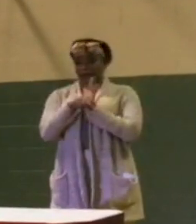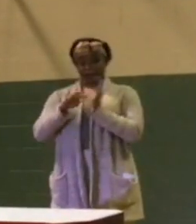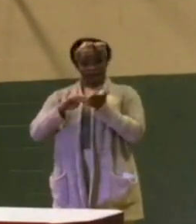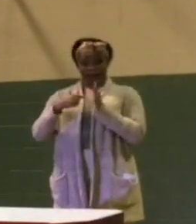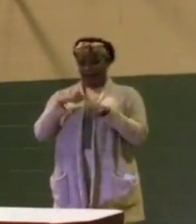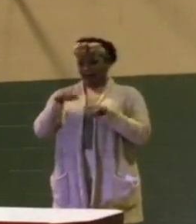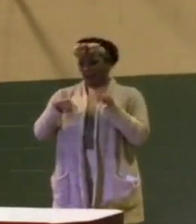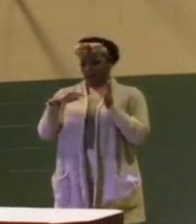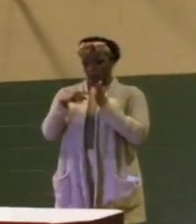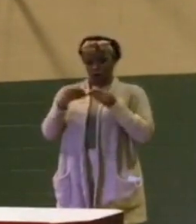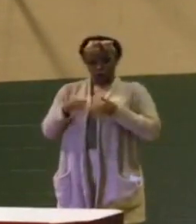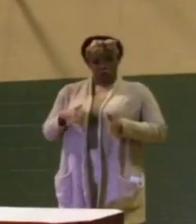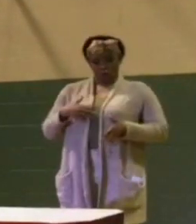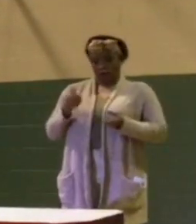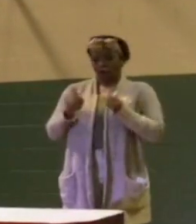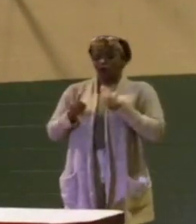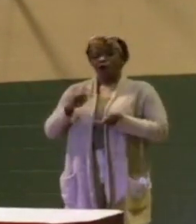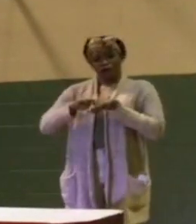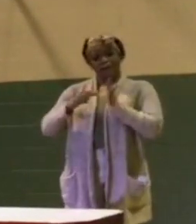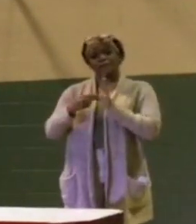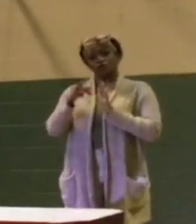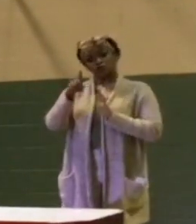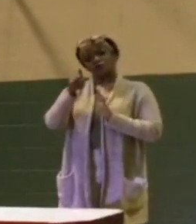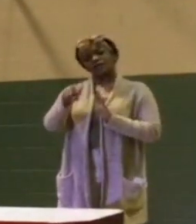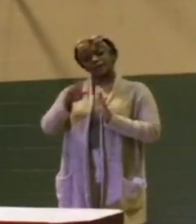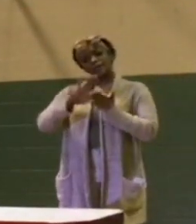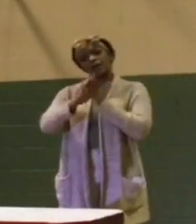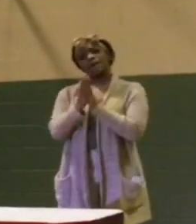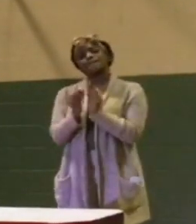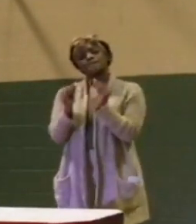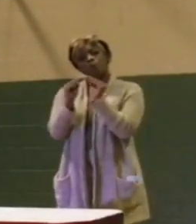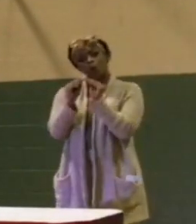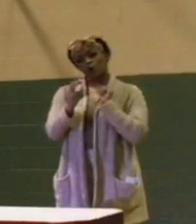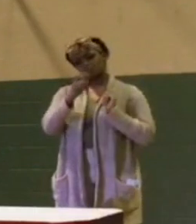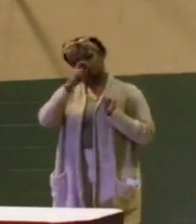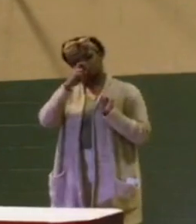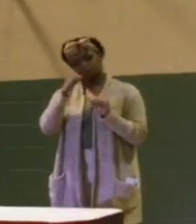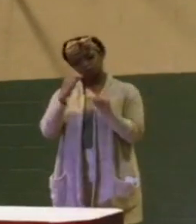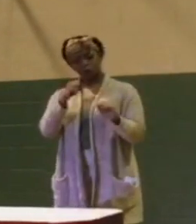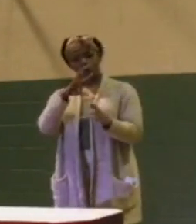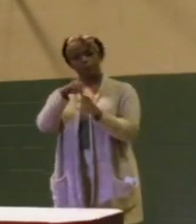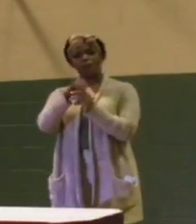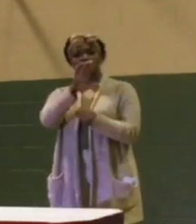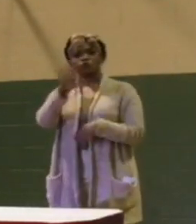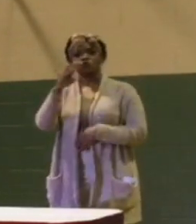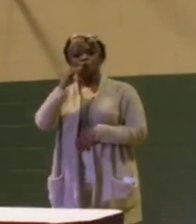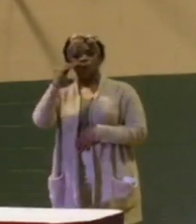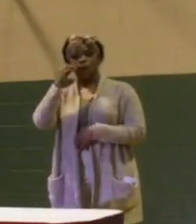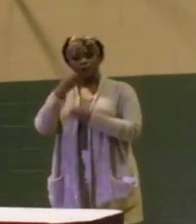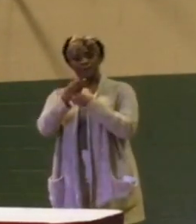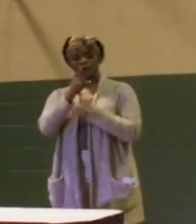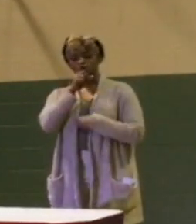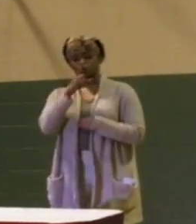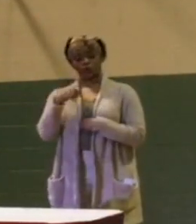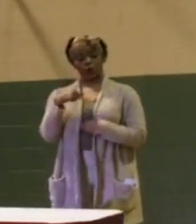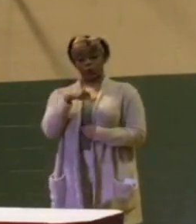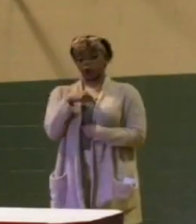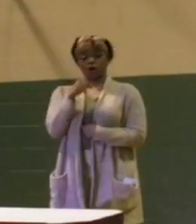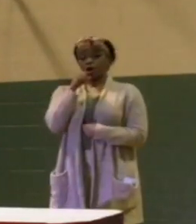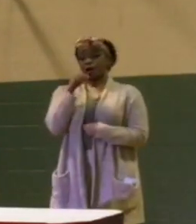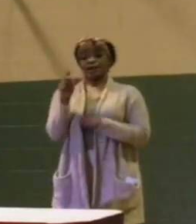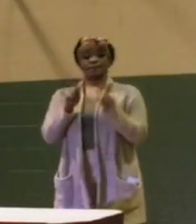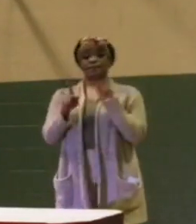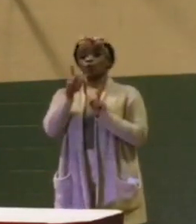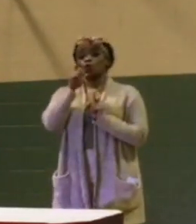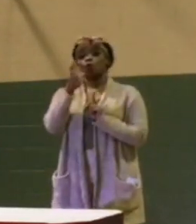charges inside of our home so that we can make sure that we're not one of the ones that are negatively impacted